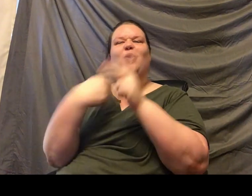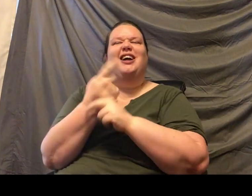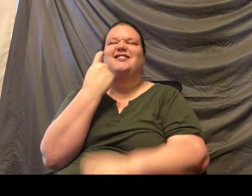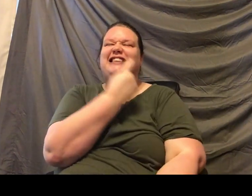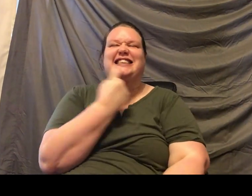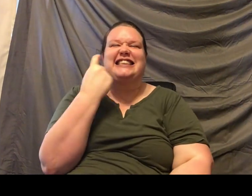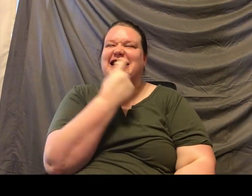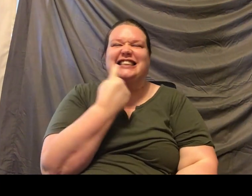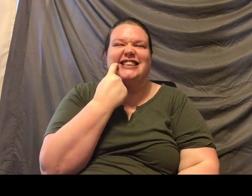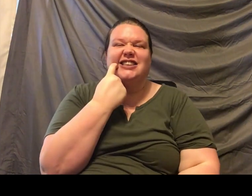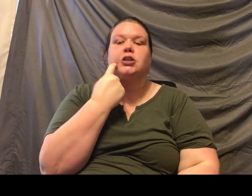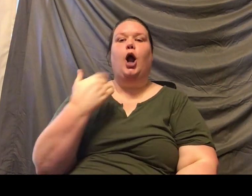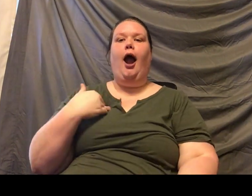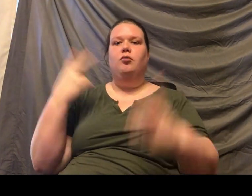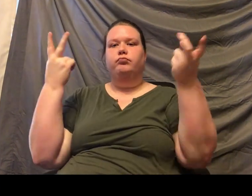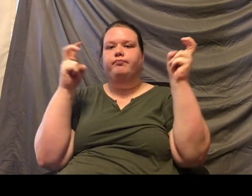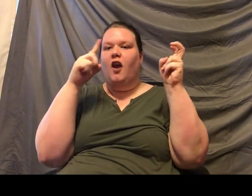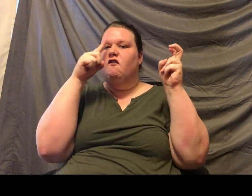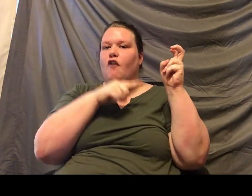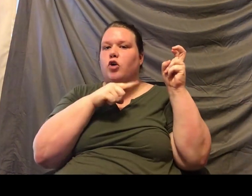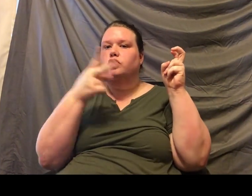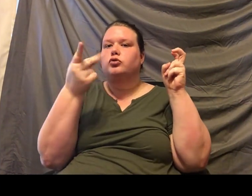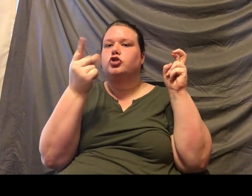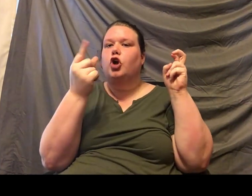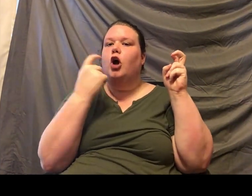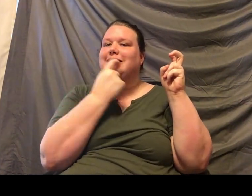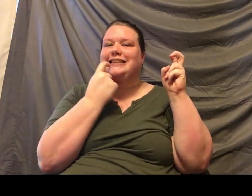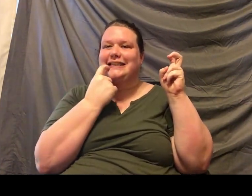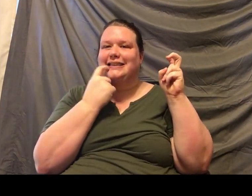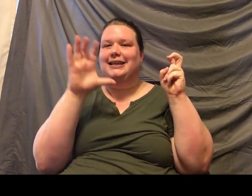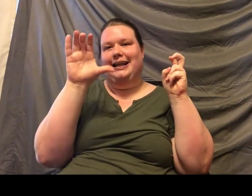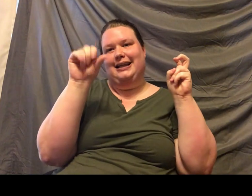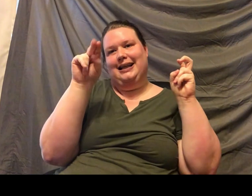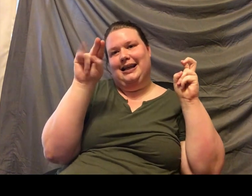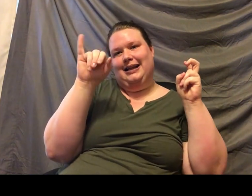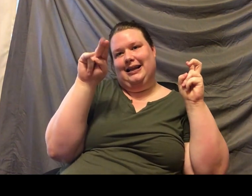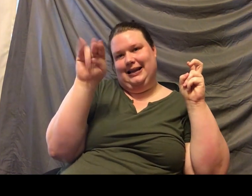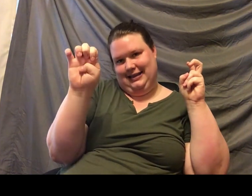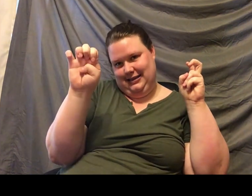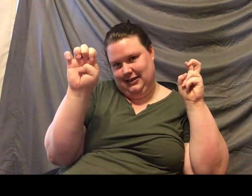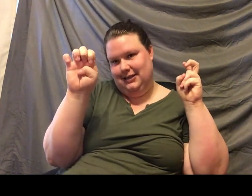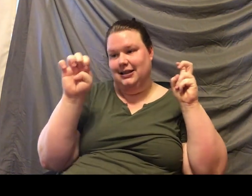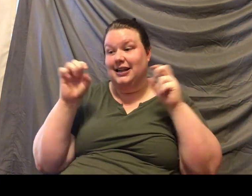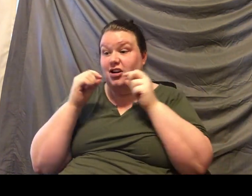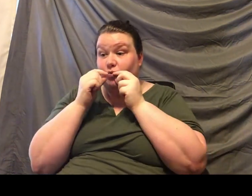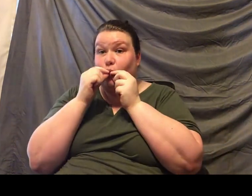bumps protruding right at the bottom of his chin there. Let's see if I can get him to open up for us. Can you open? Do you want some blackberry?